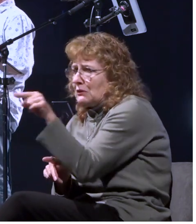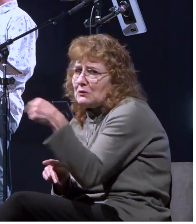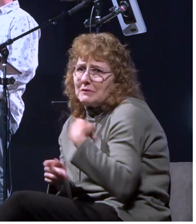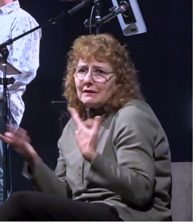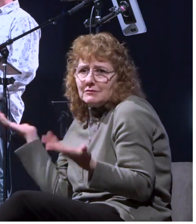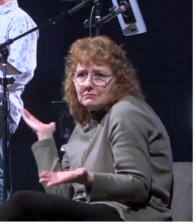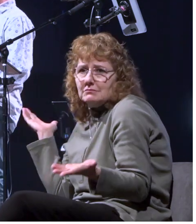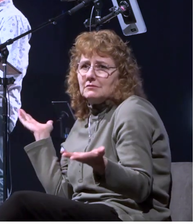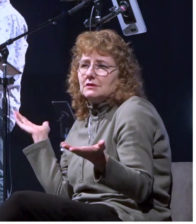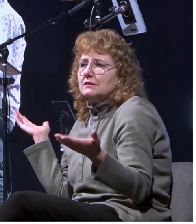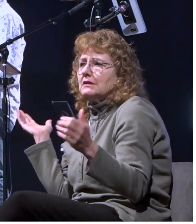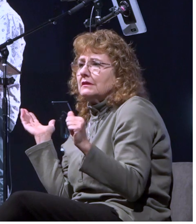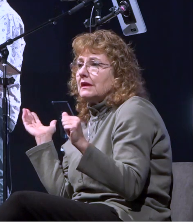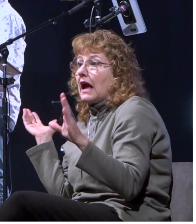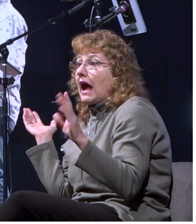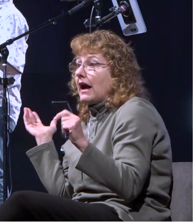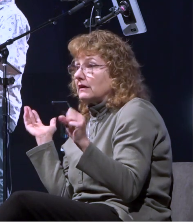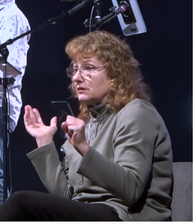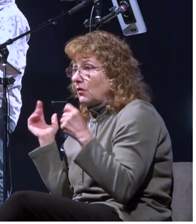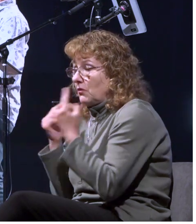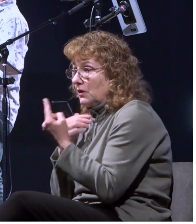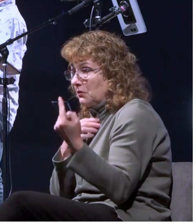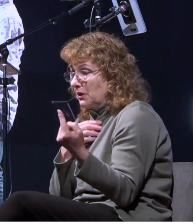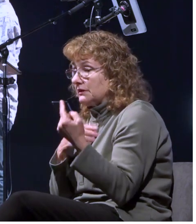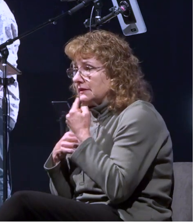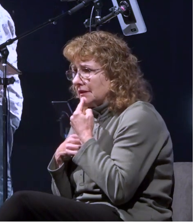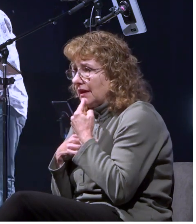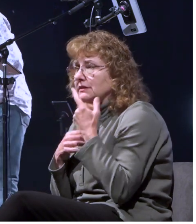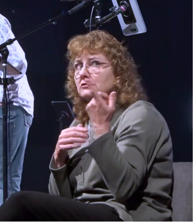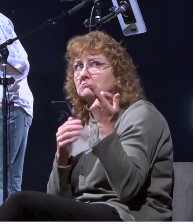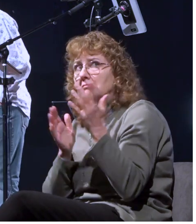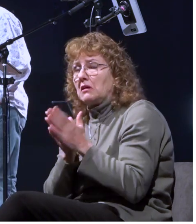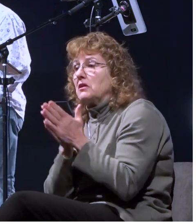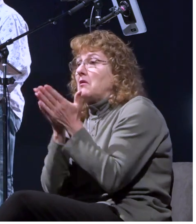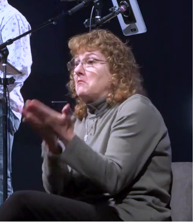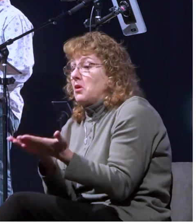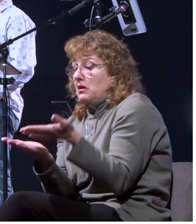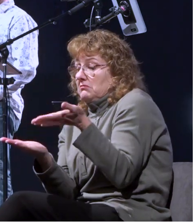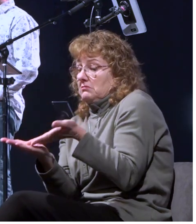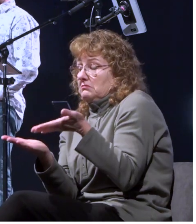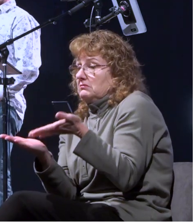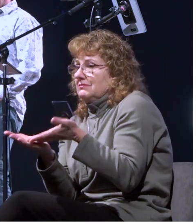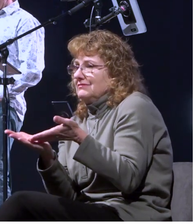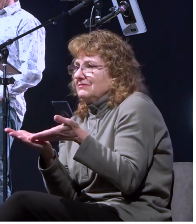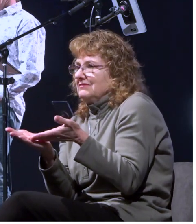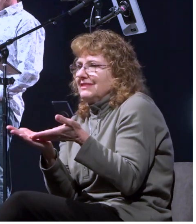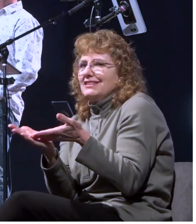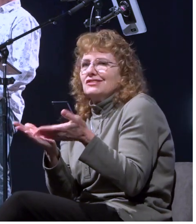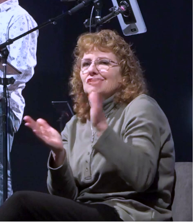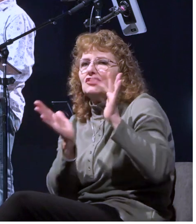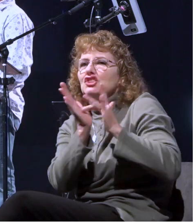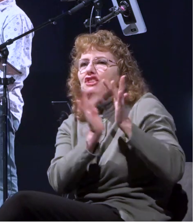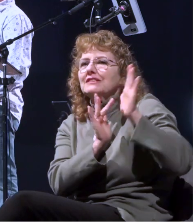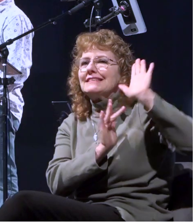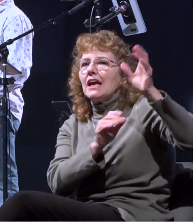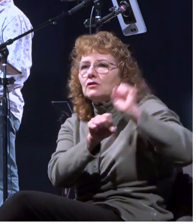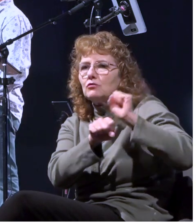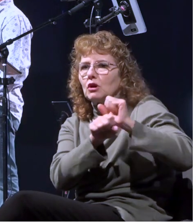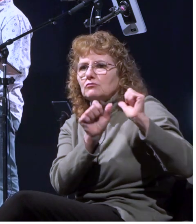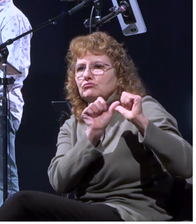indicates that the book is in fact the continuation of the work that jesus began uh in his ministry